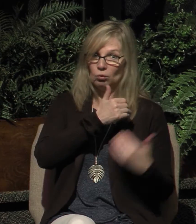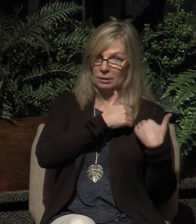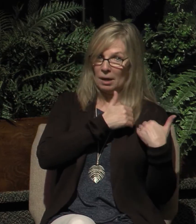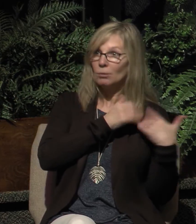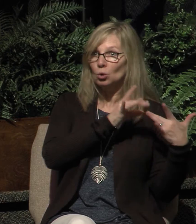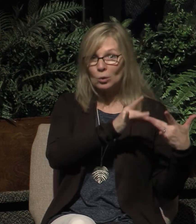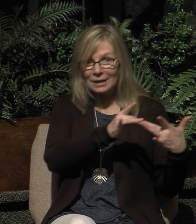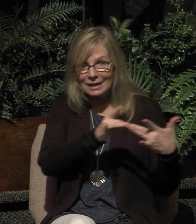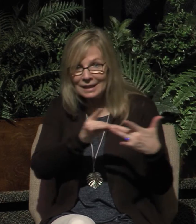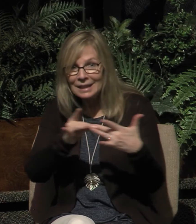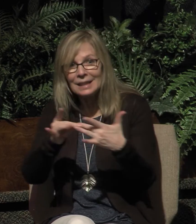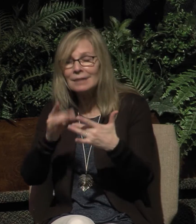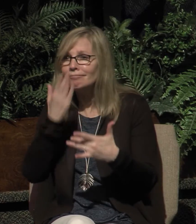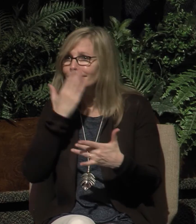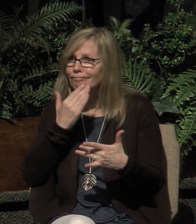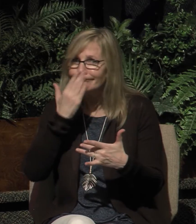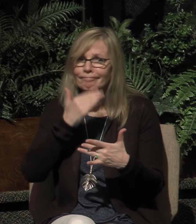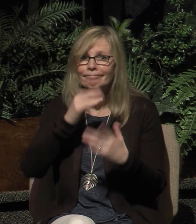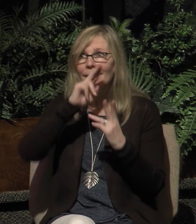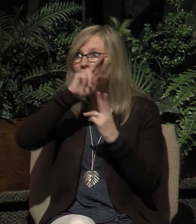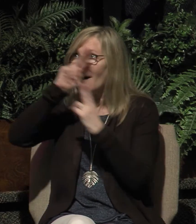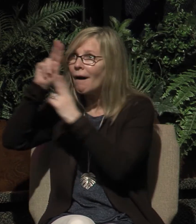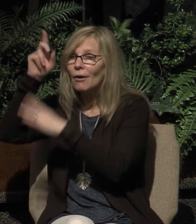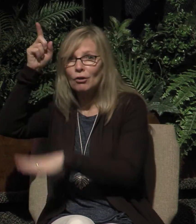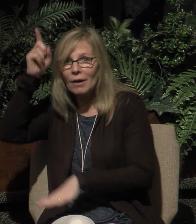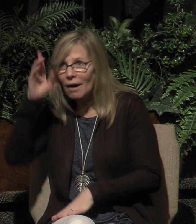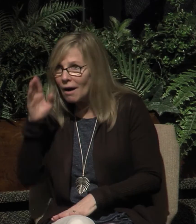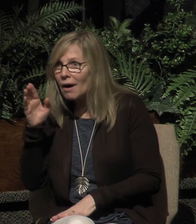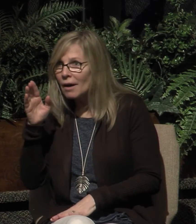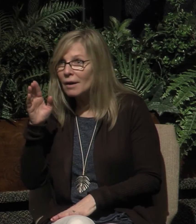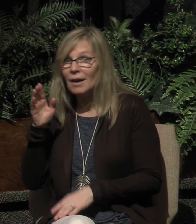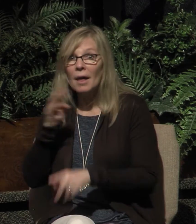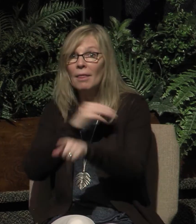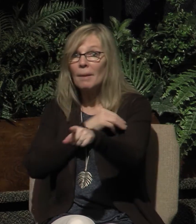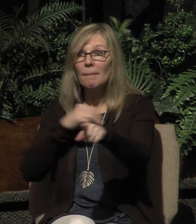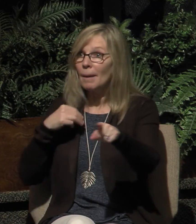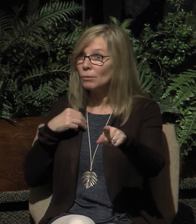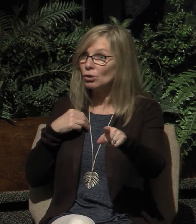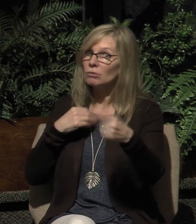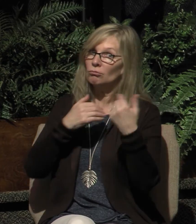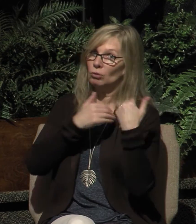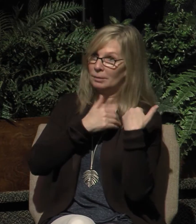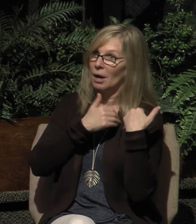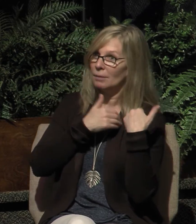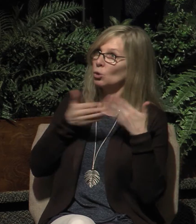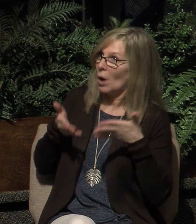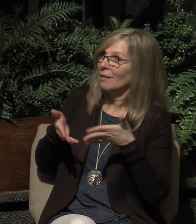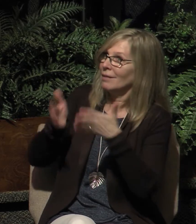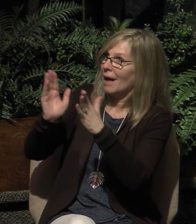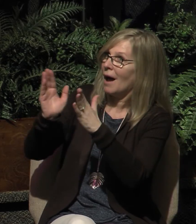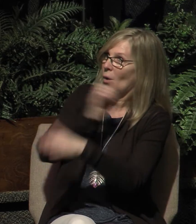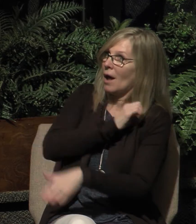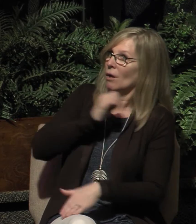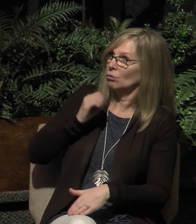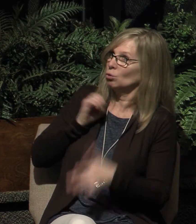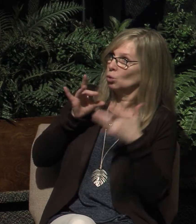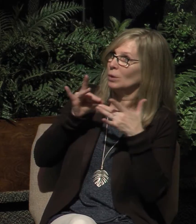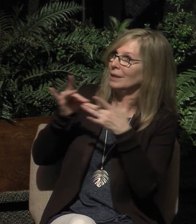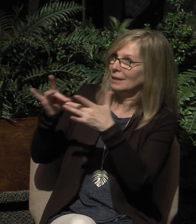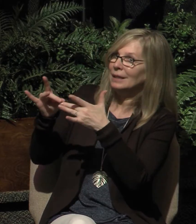in a godly manner. And members of the church are responsible to let elders lead them by submitting to them.